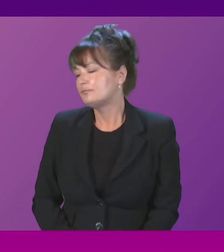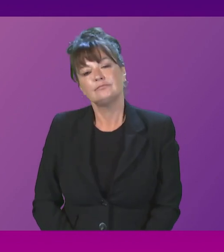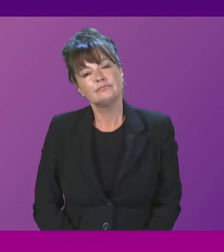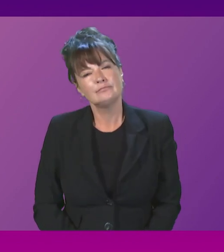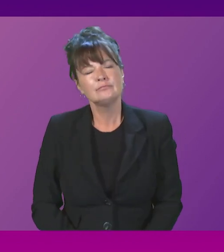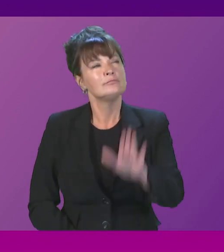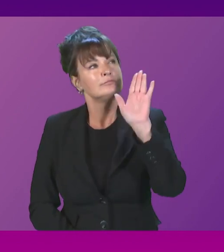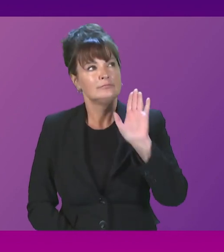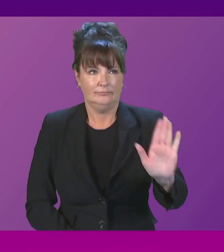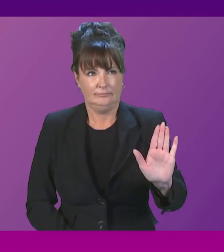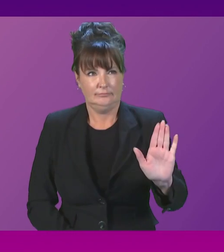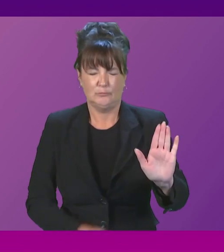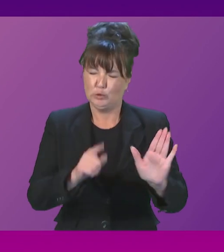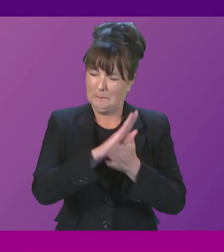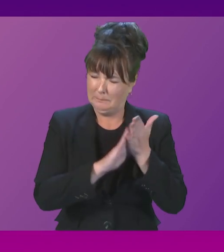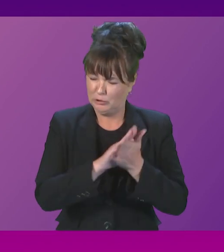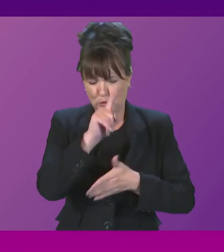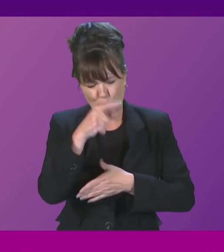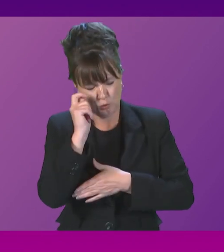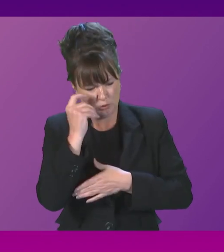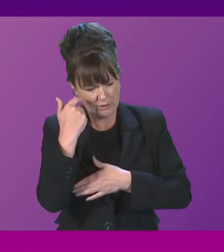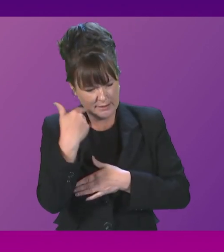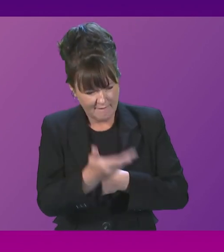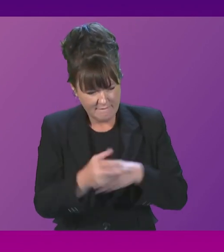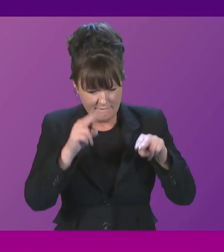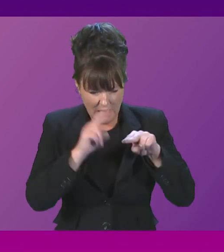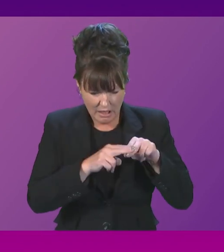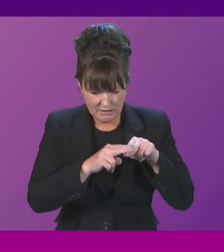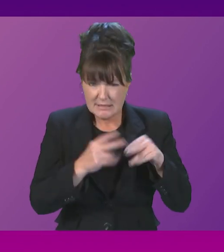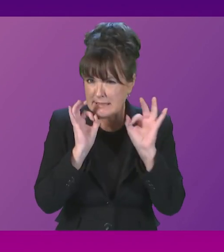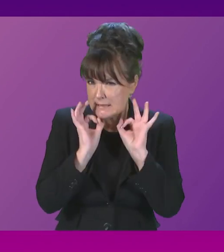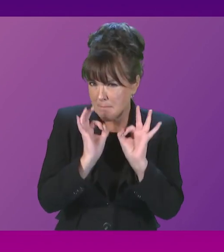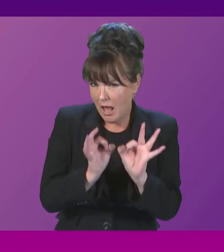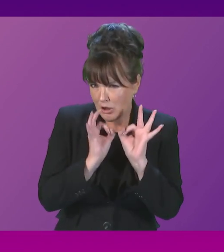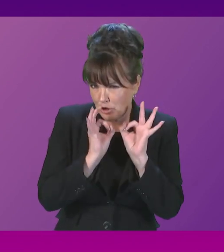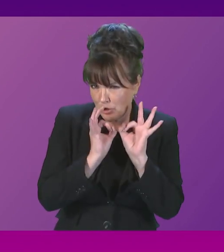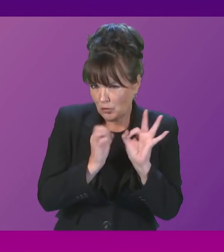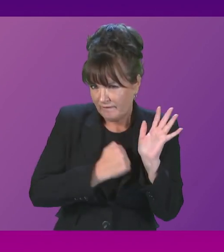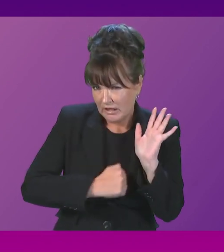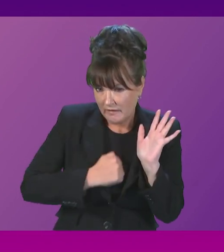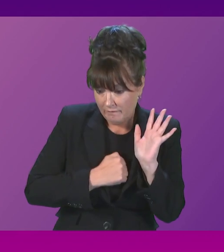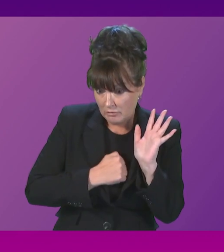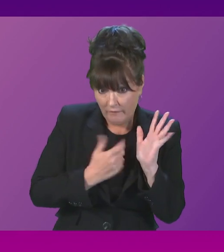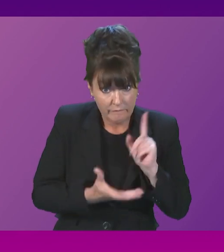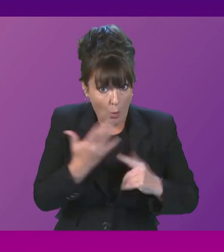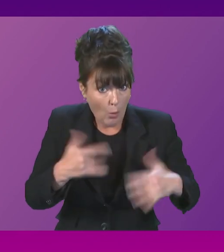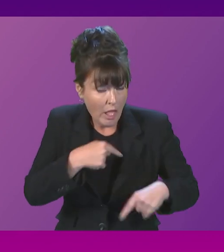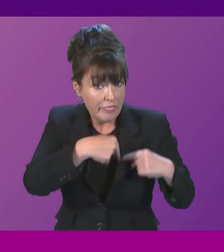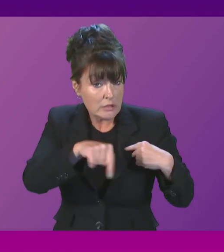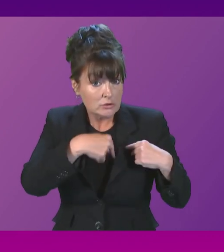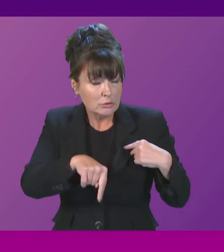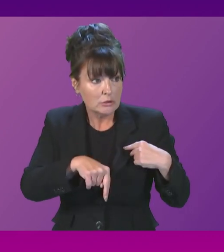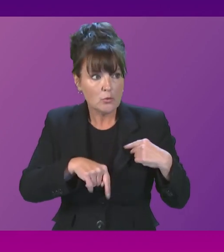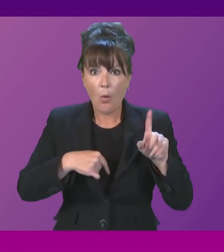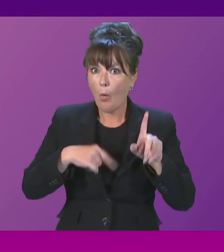So by giving Ferguson special treatment in details that were only unearthed this week, it appears as if the government has